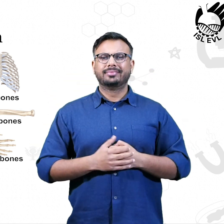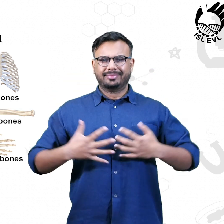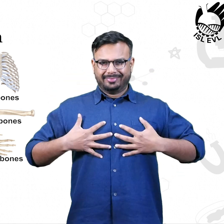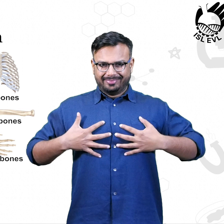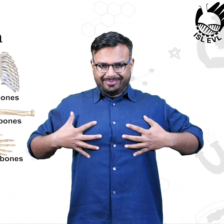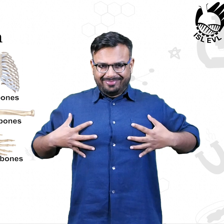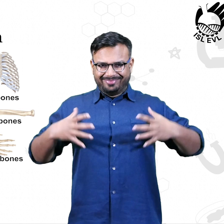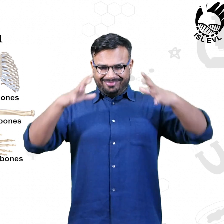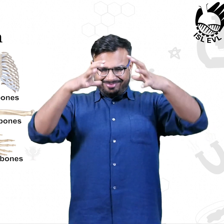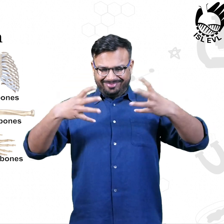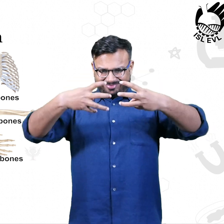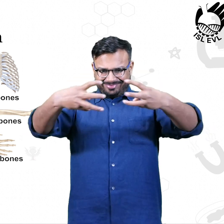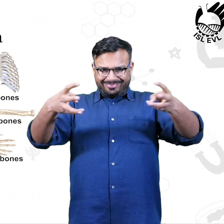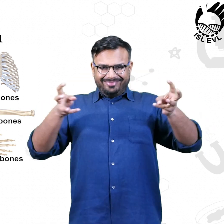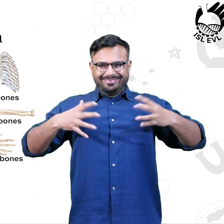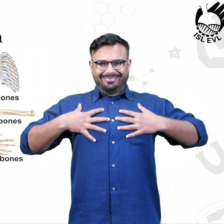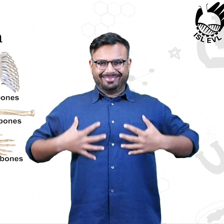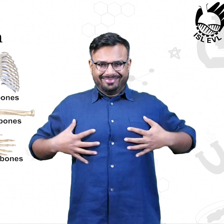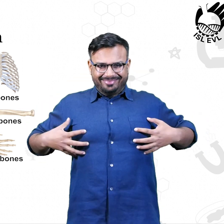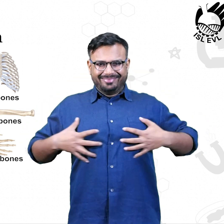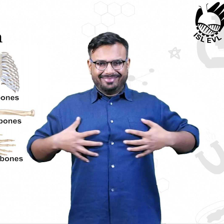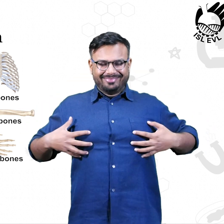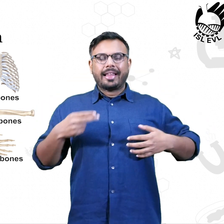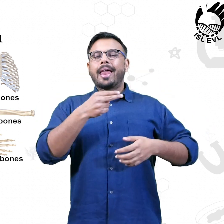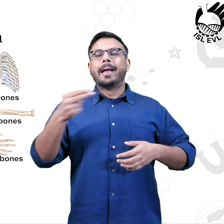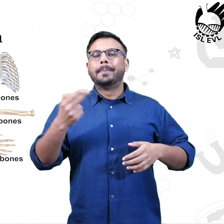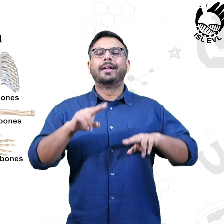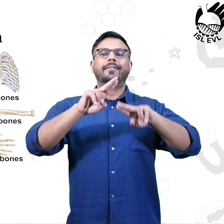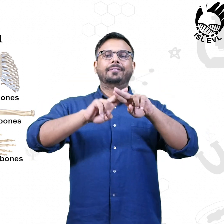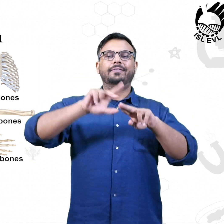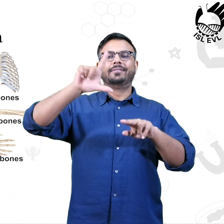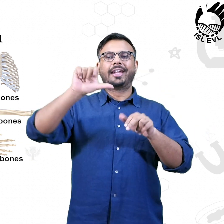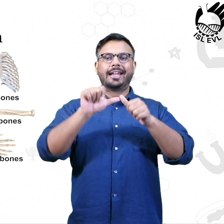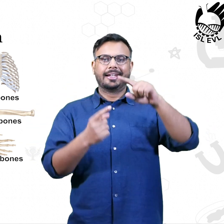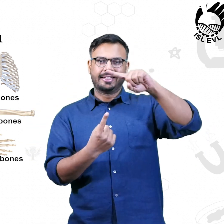Then, we have flat bones, and these constitute our ribcage.